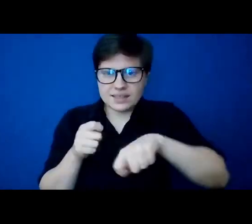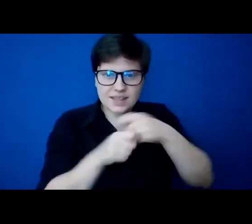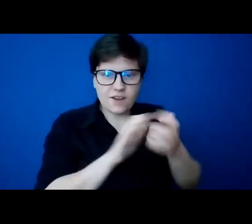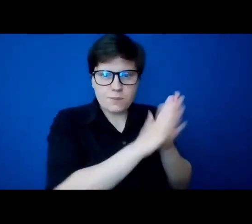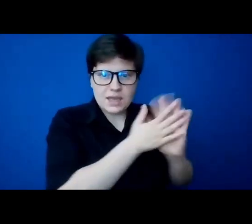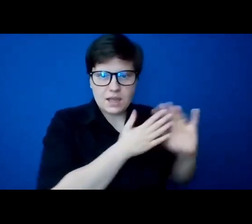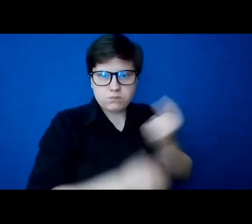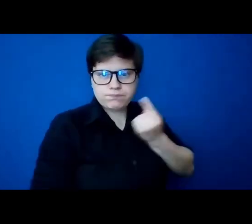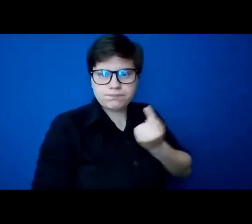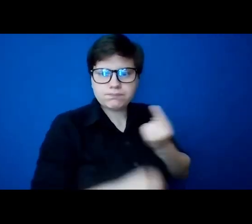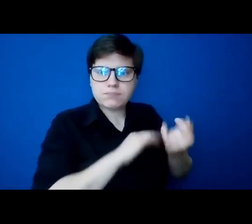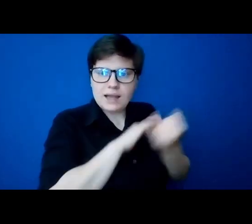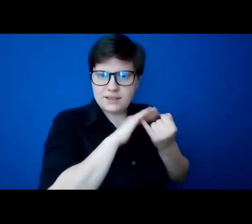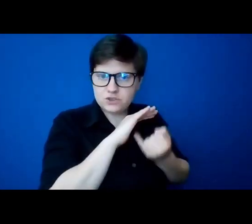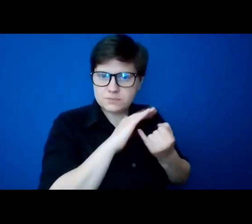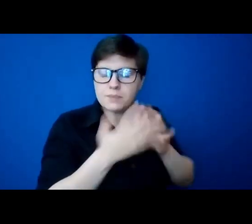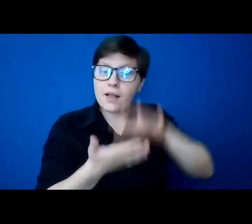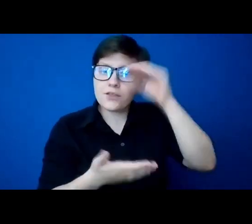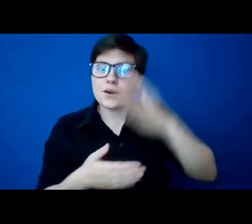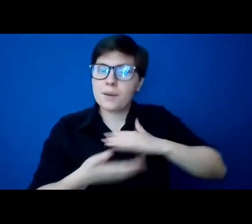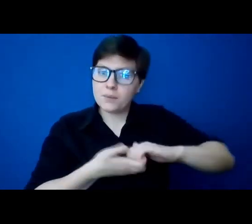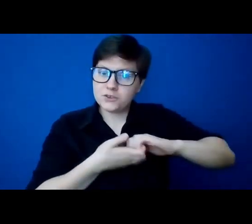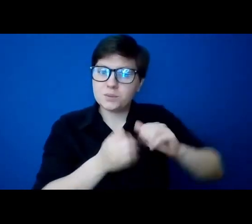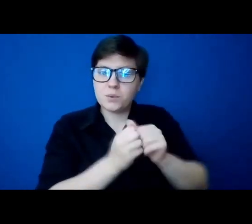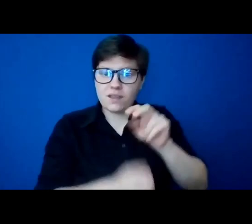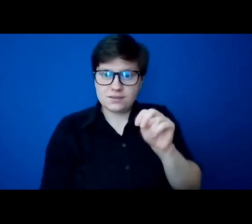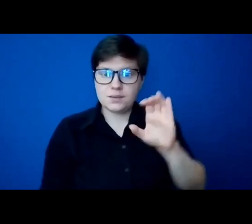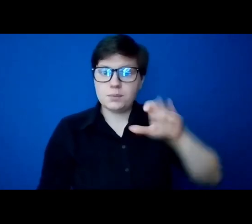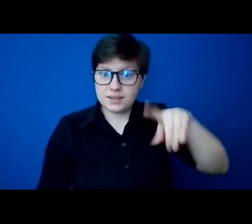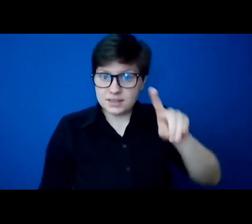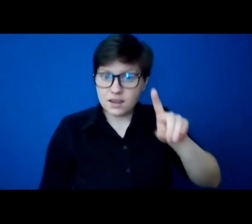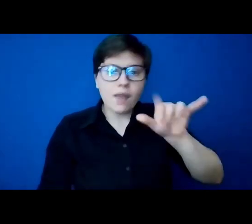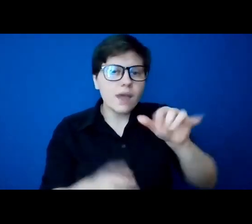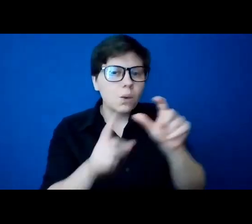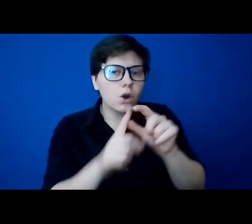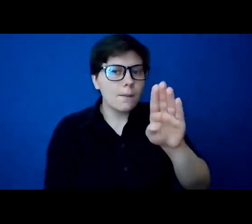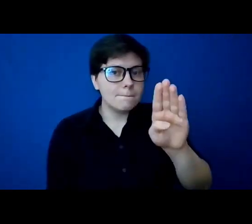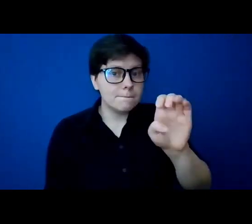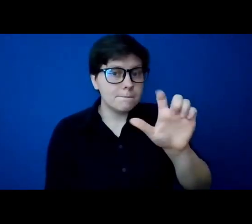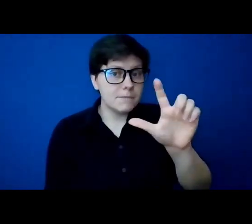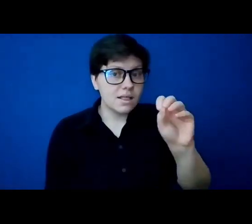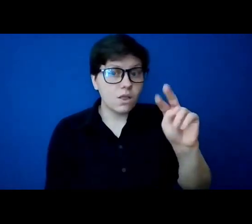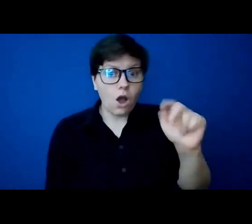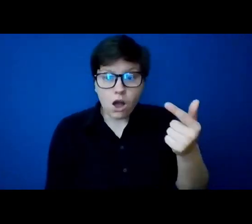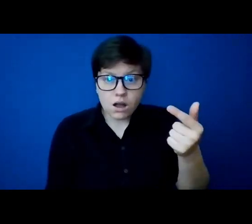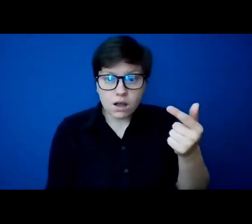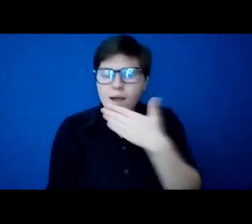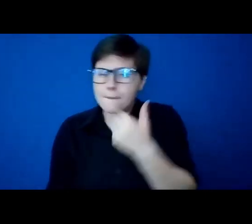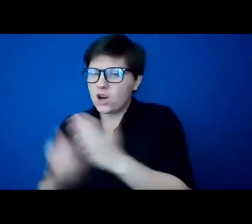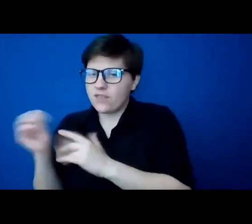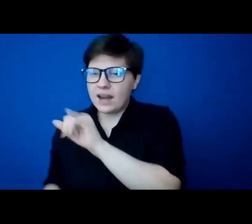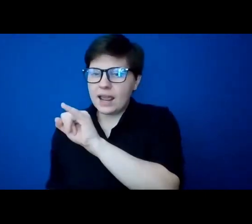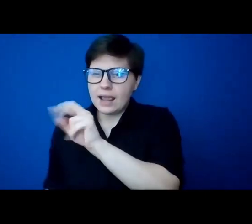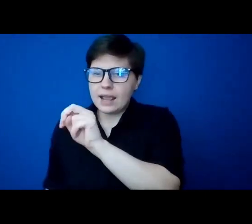my involvement with the National Catholic Partners in Disability that the word belong is much better than the word include. I